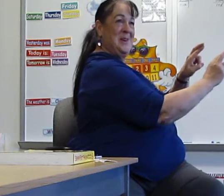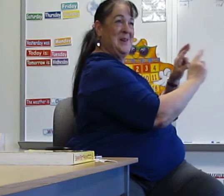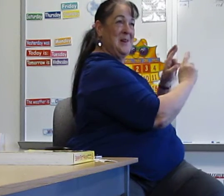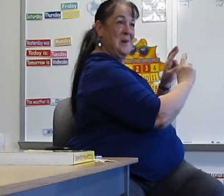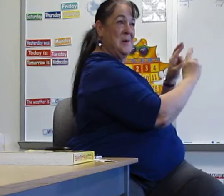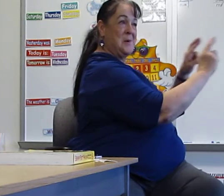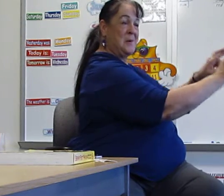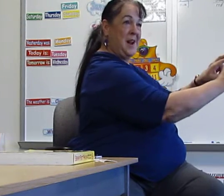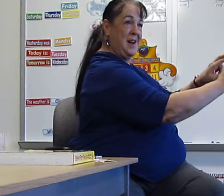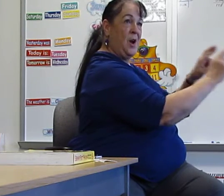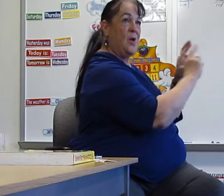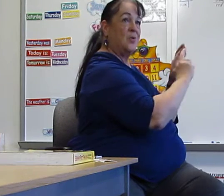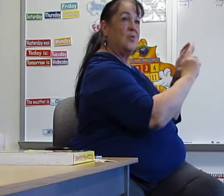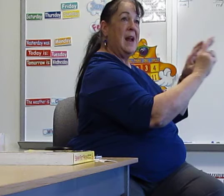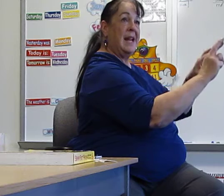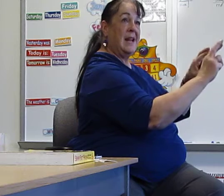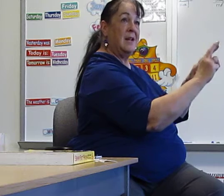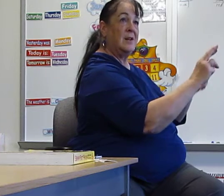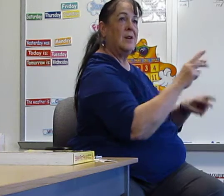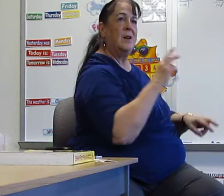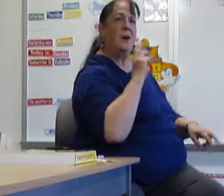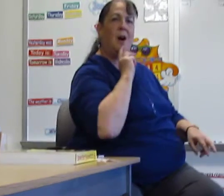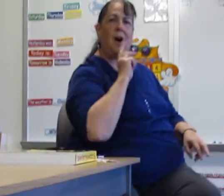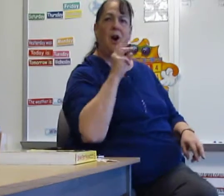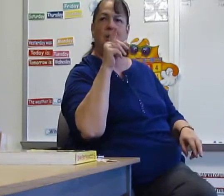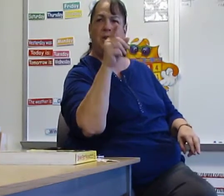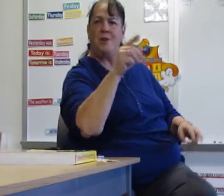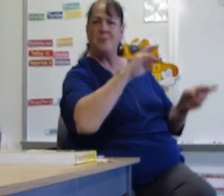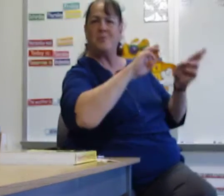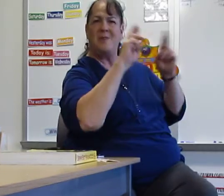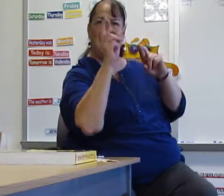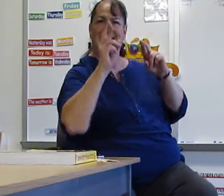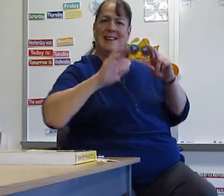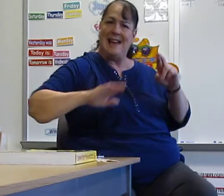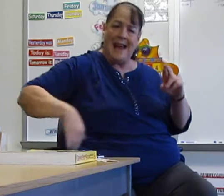Right. Ready. Are you ready yet?